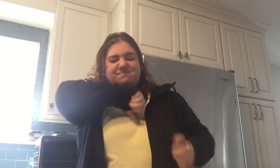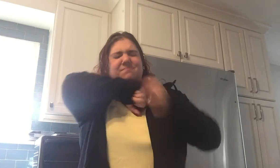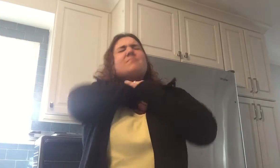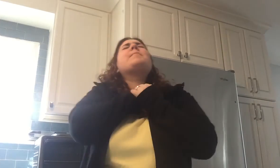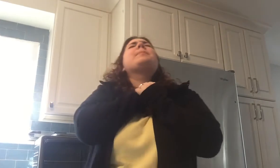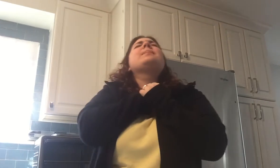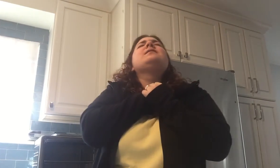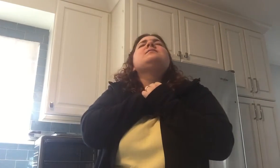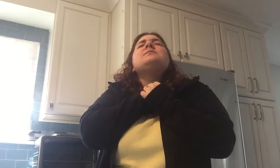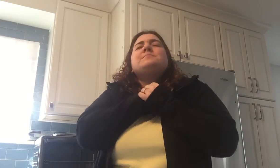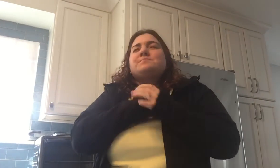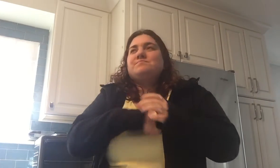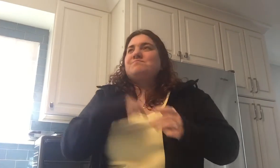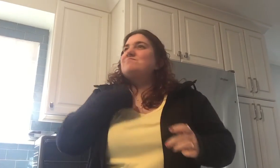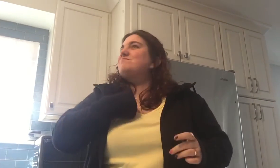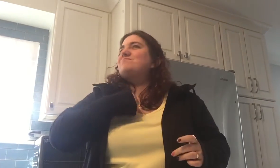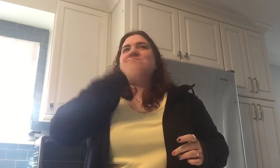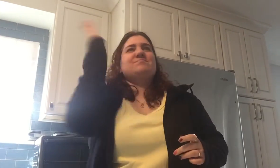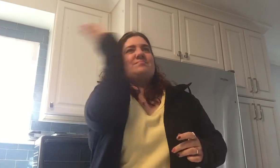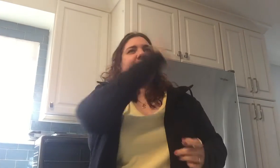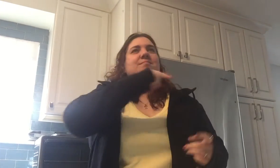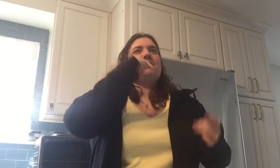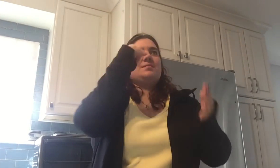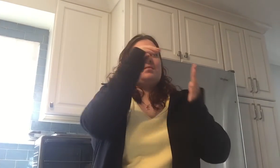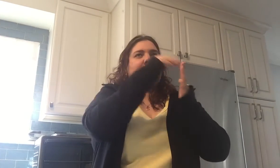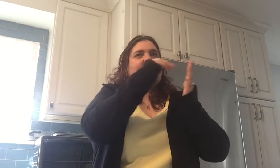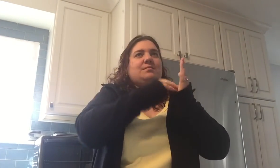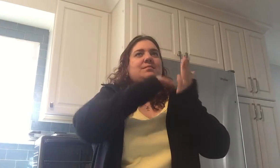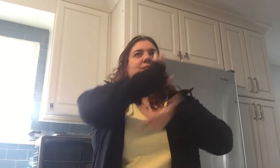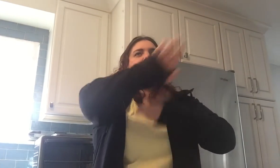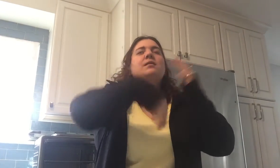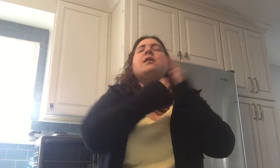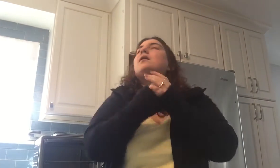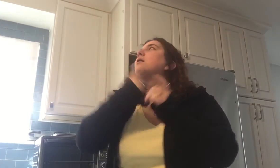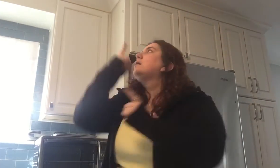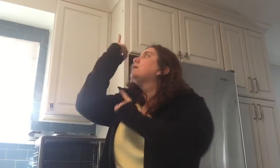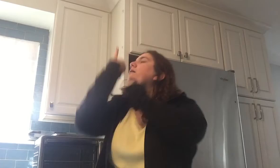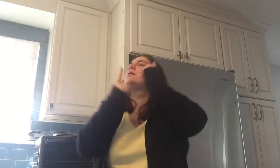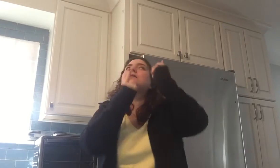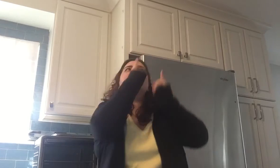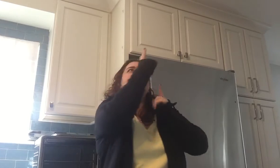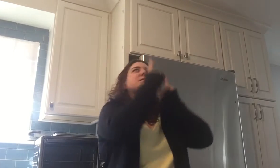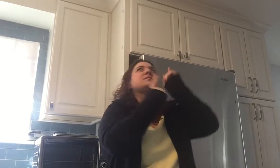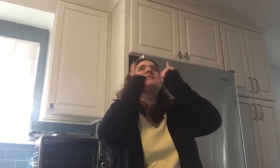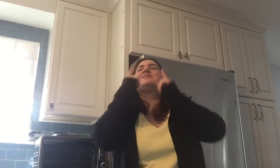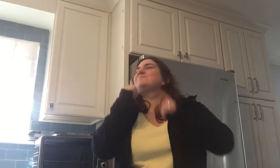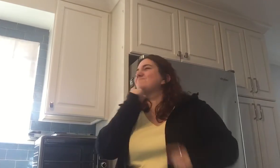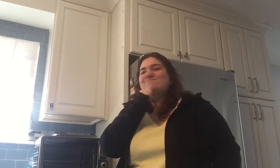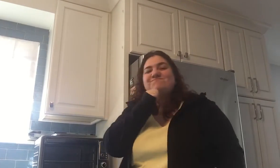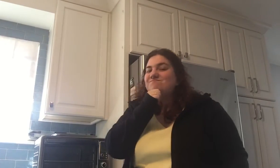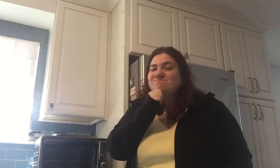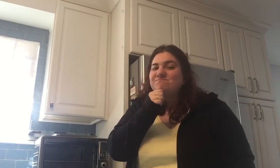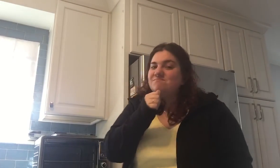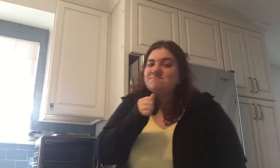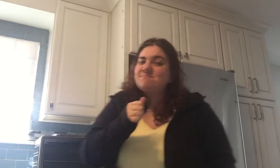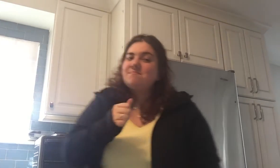swallow our pride And I never count all the stars in the sky